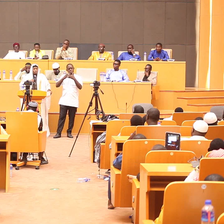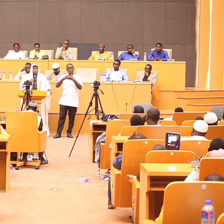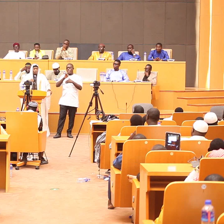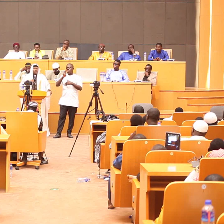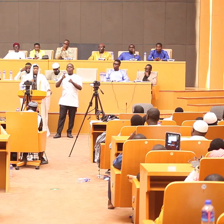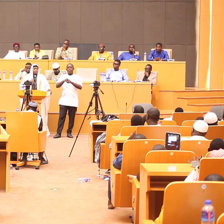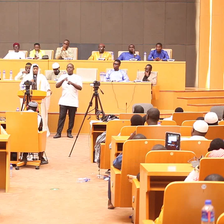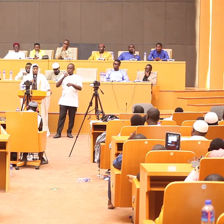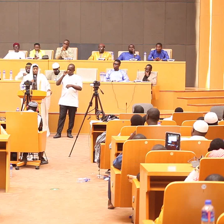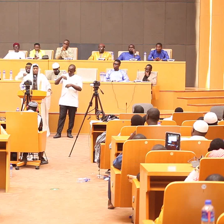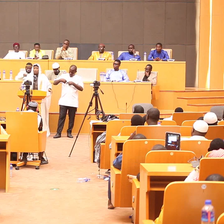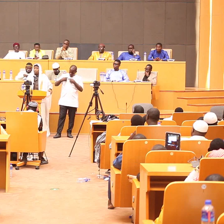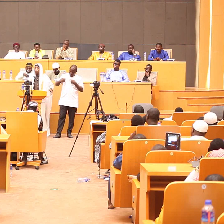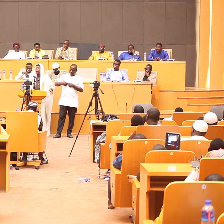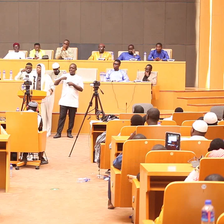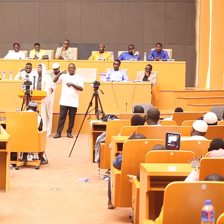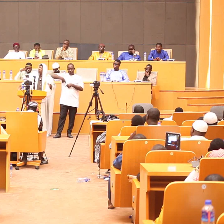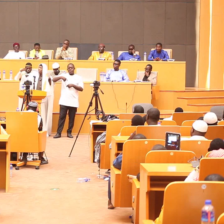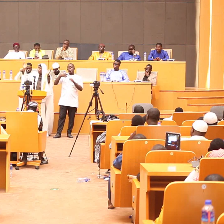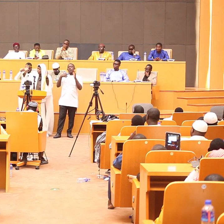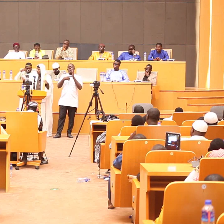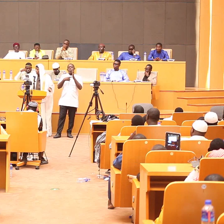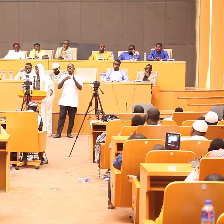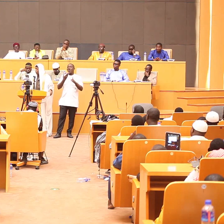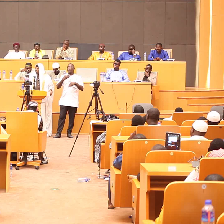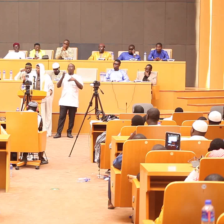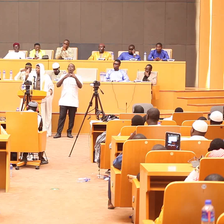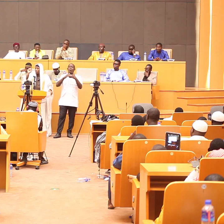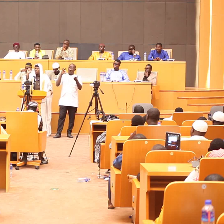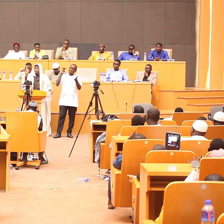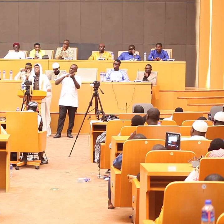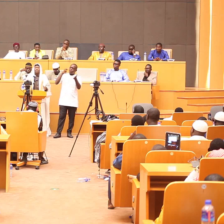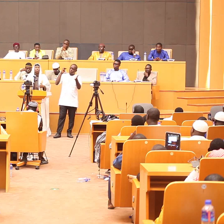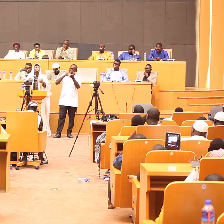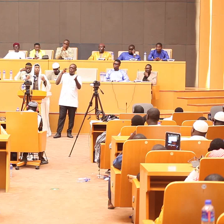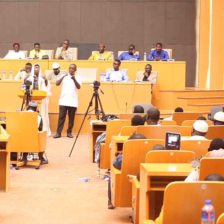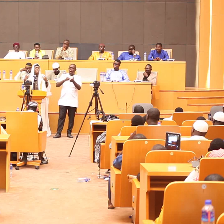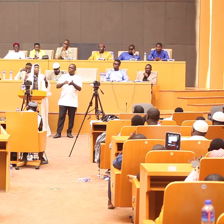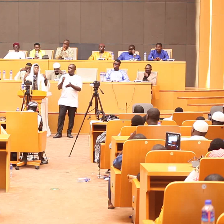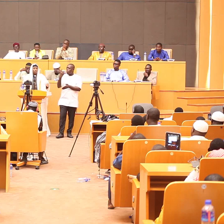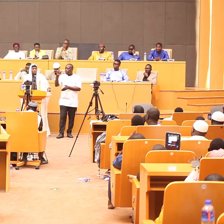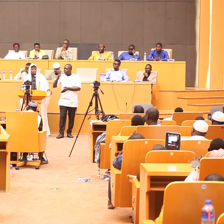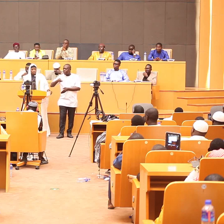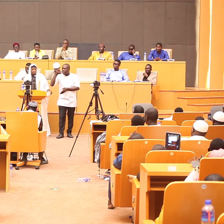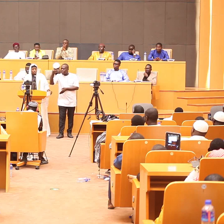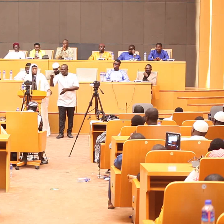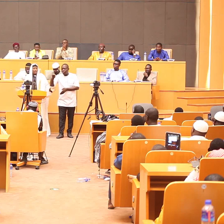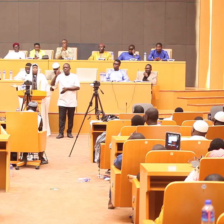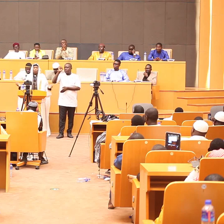richness in your heart there are people having millions but to give out 100 is so difficult